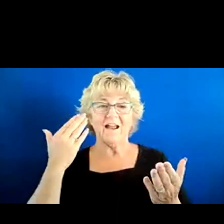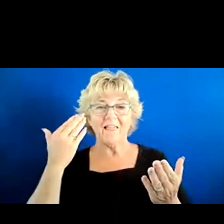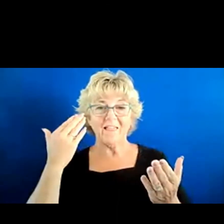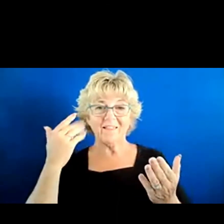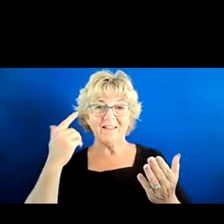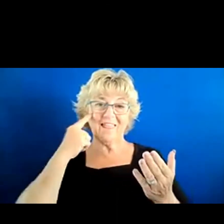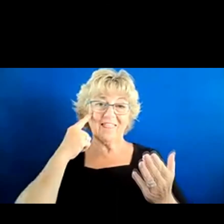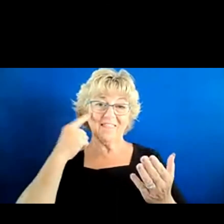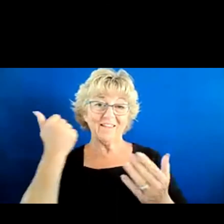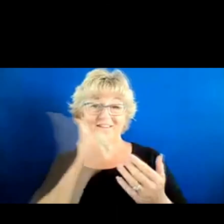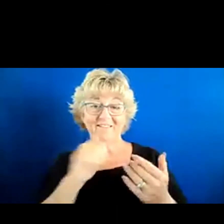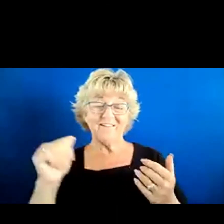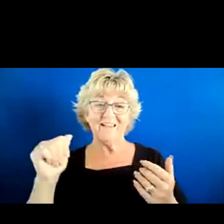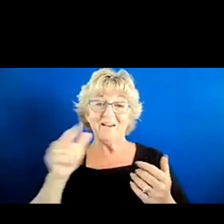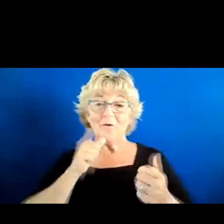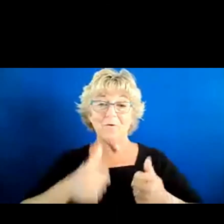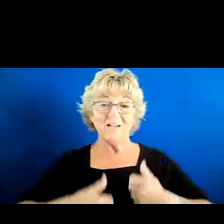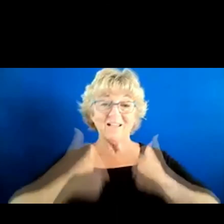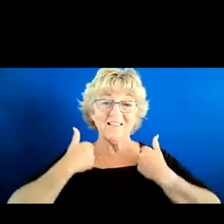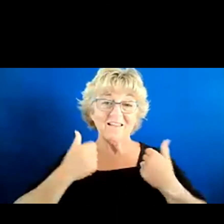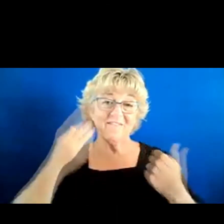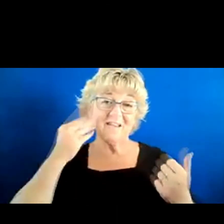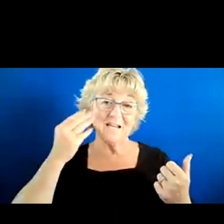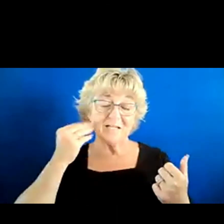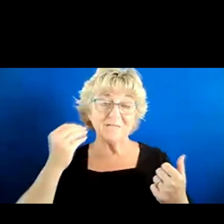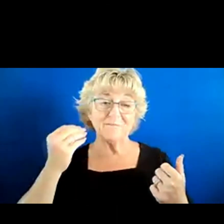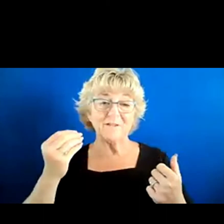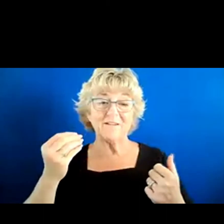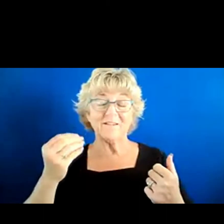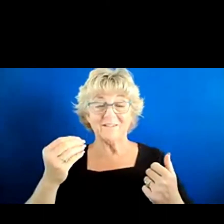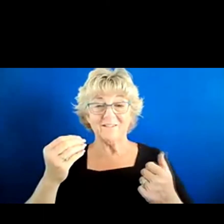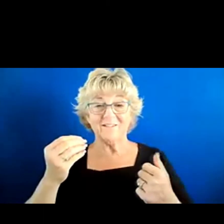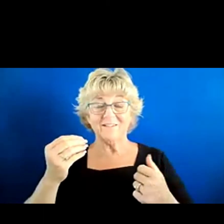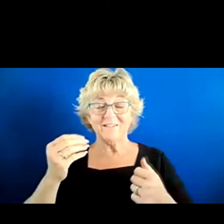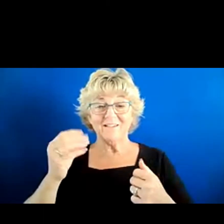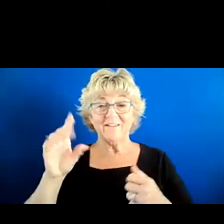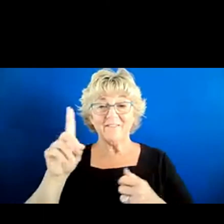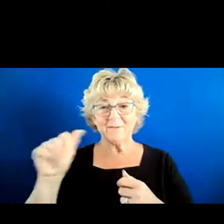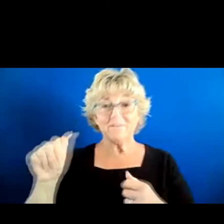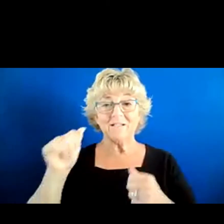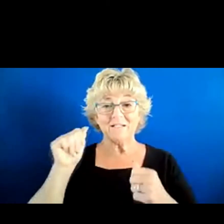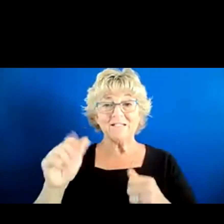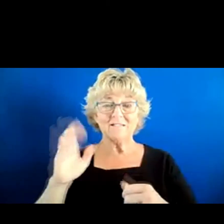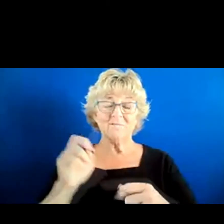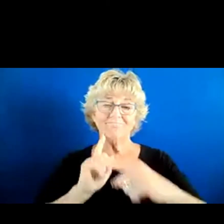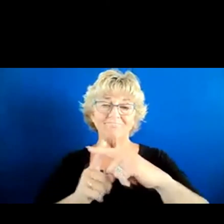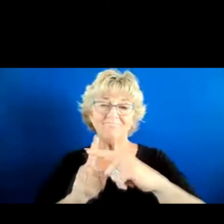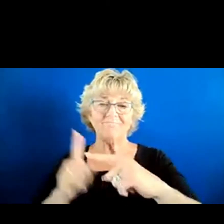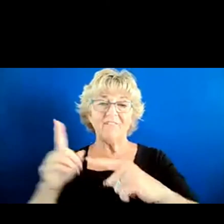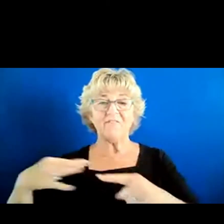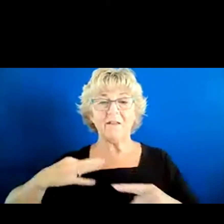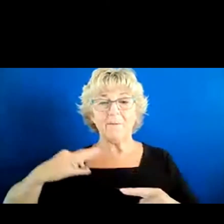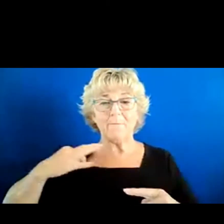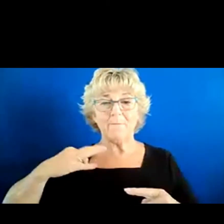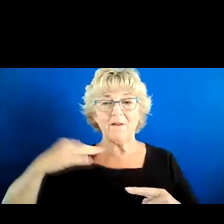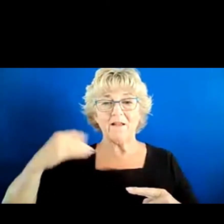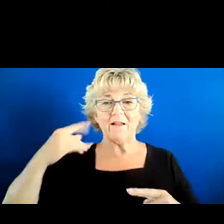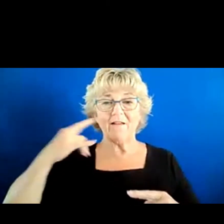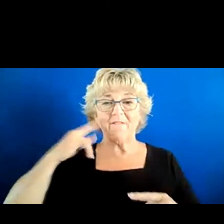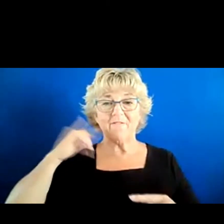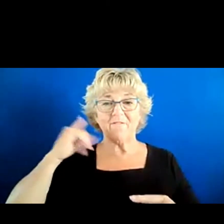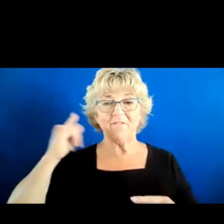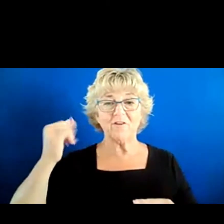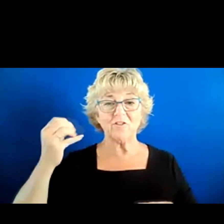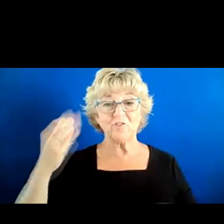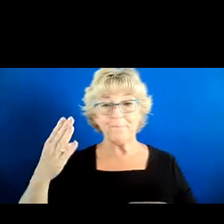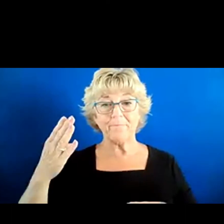anybody's lived experience with a disability that should be a positive differentiator when they're applying for a job. So I guess that's where I